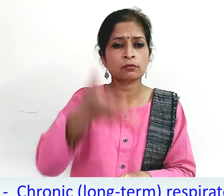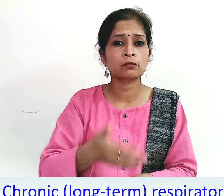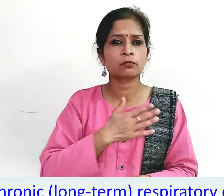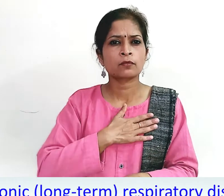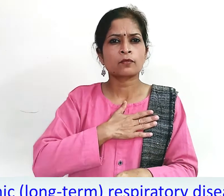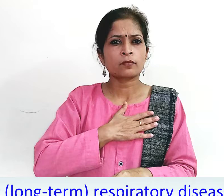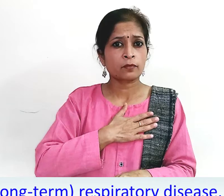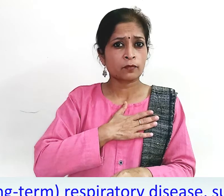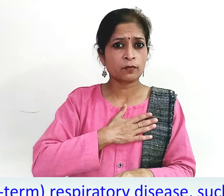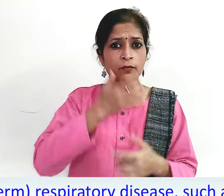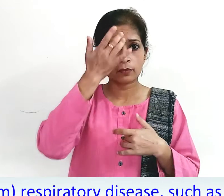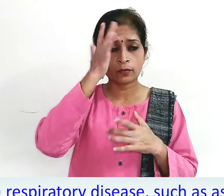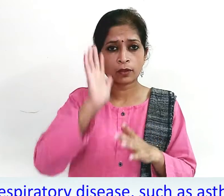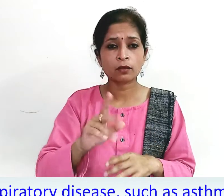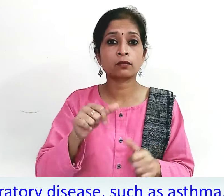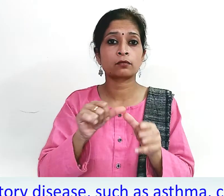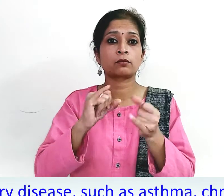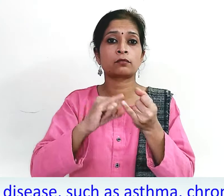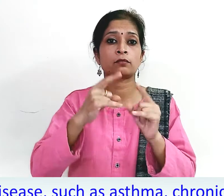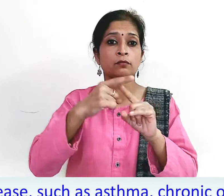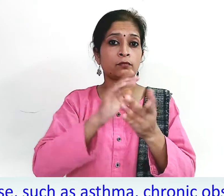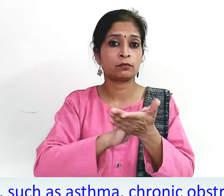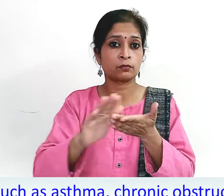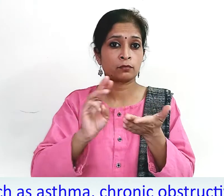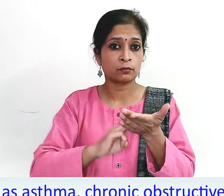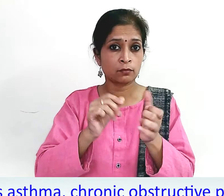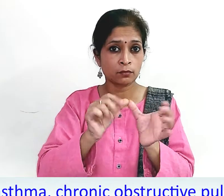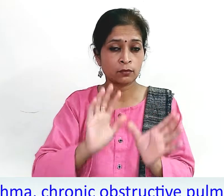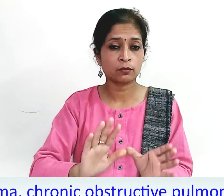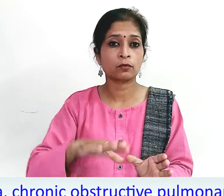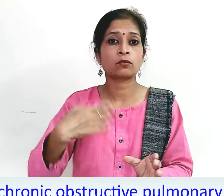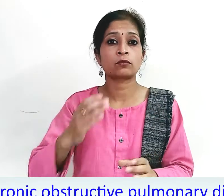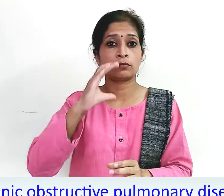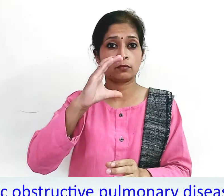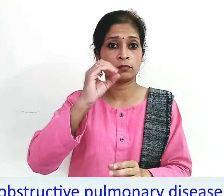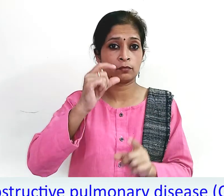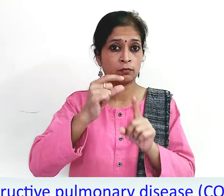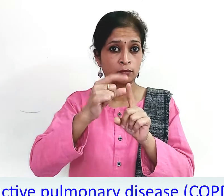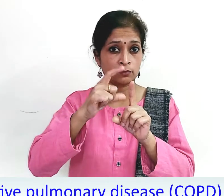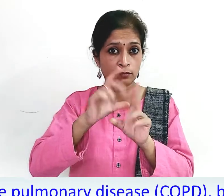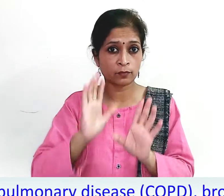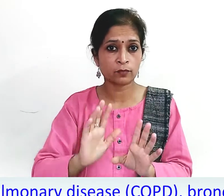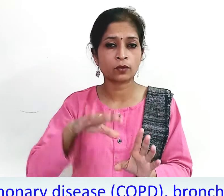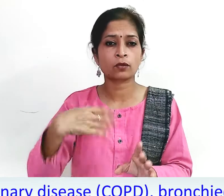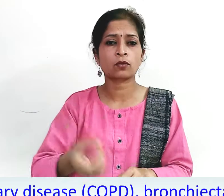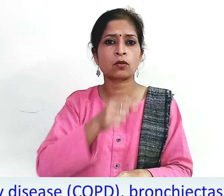respiratory disease such as asthma, chronic obstructive pulmonary disease COPD, bronchitis,